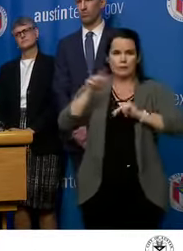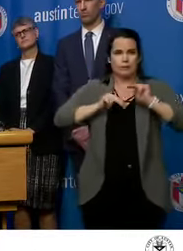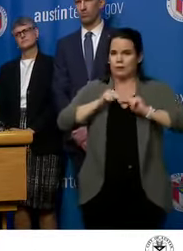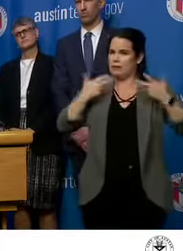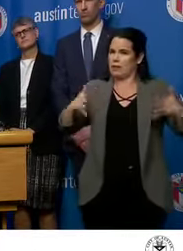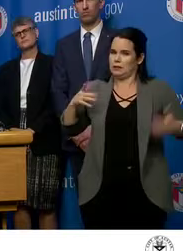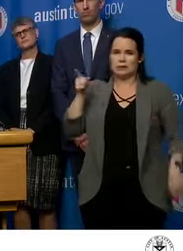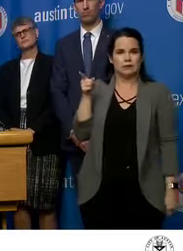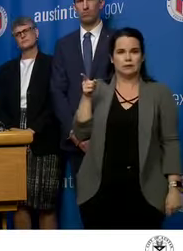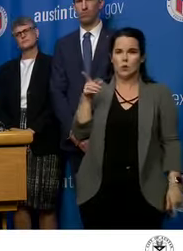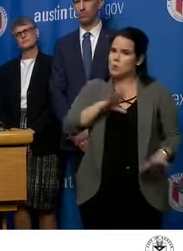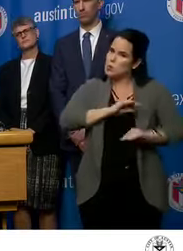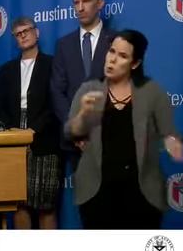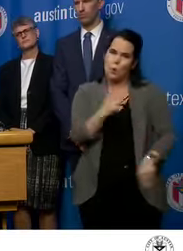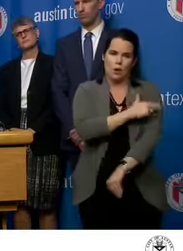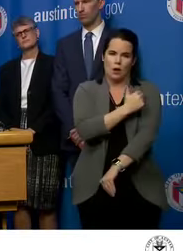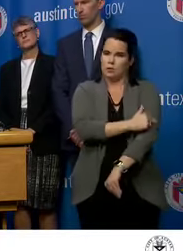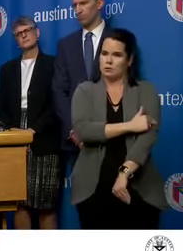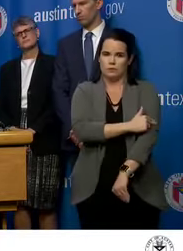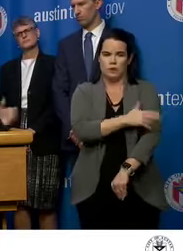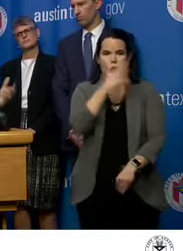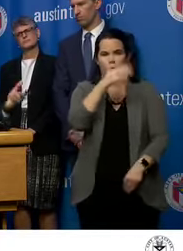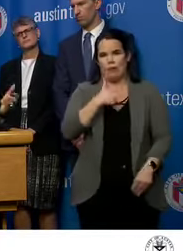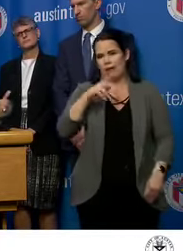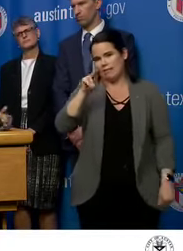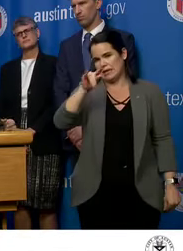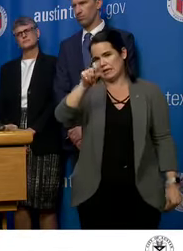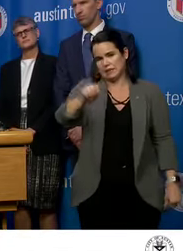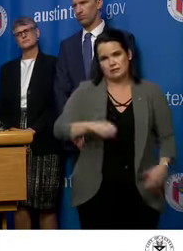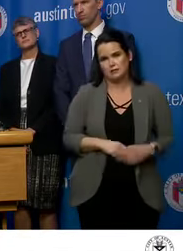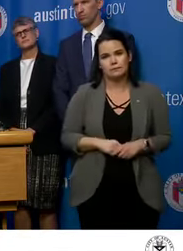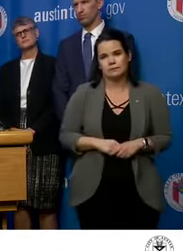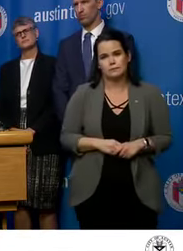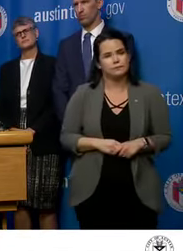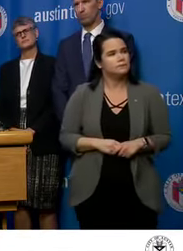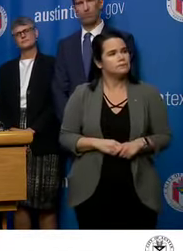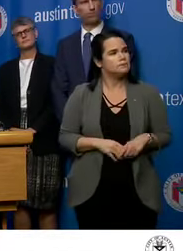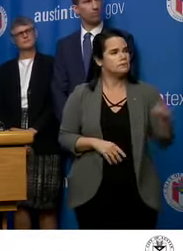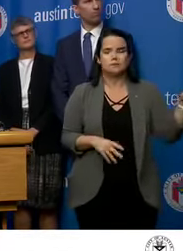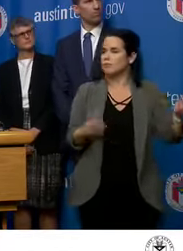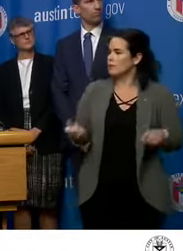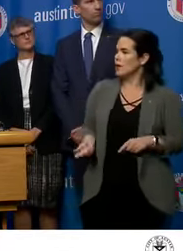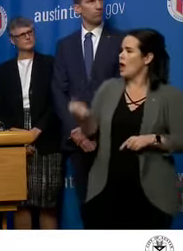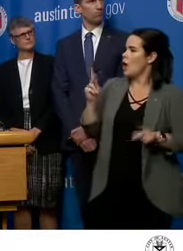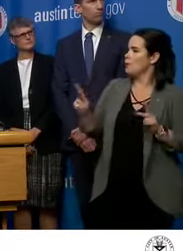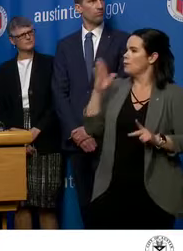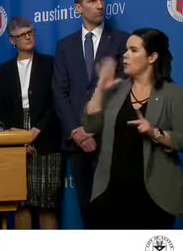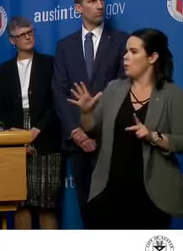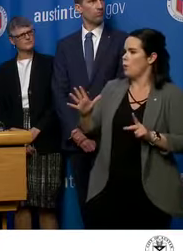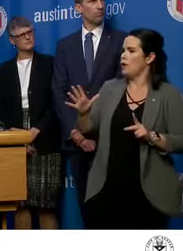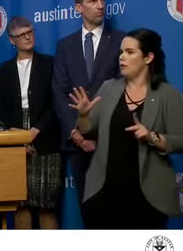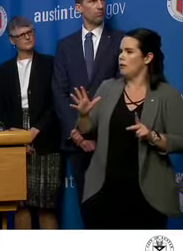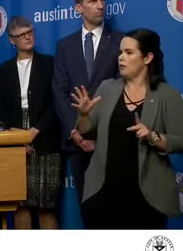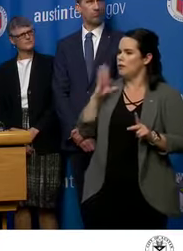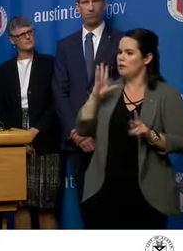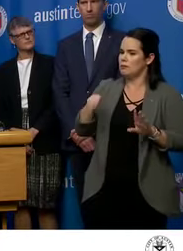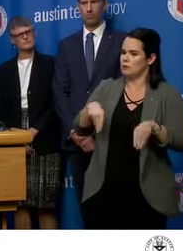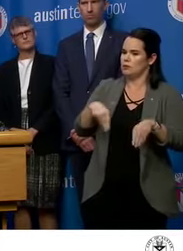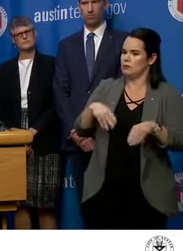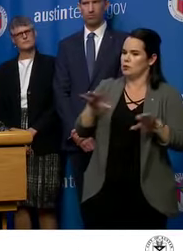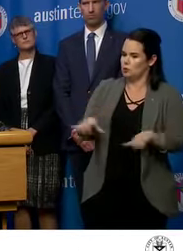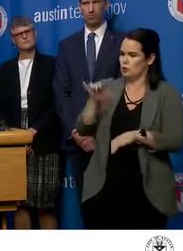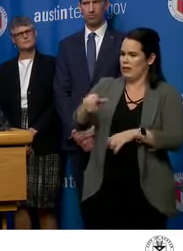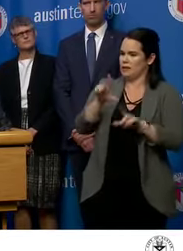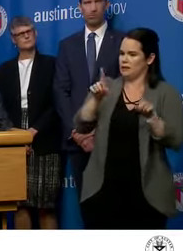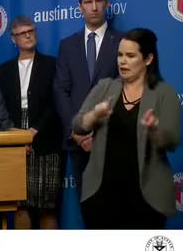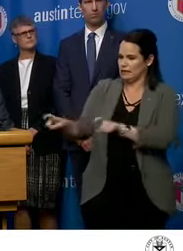There won't be any hospitals, uh, locally that will have direct access to that test. So how many people will be administering those tests then? I don't